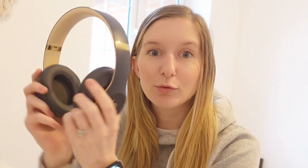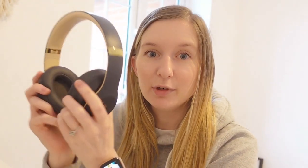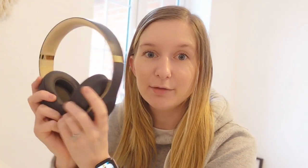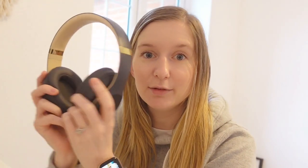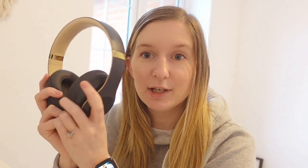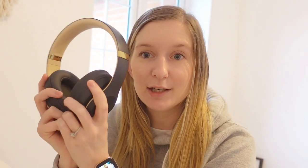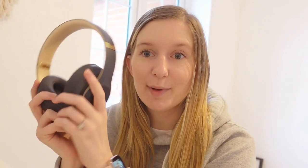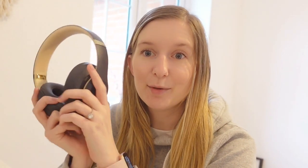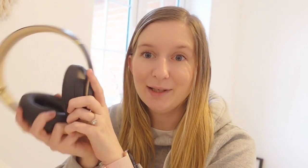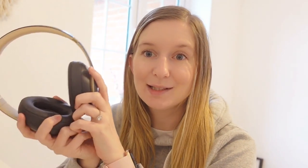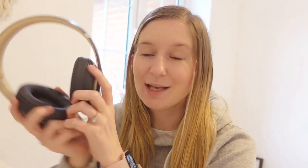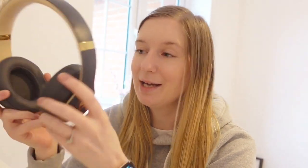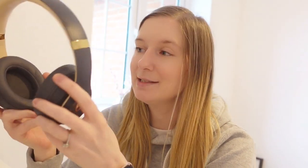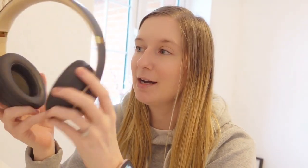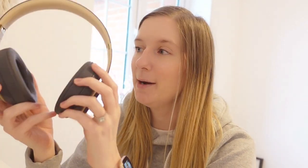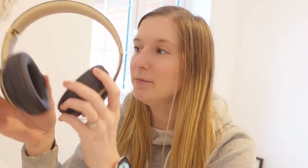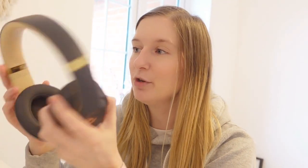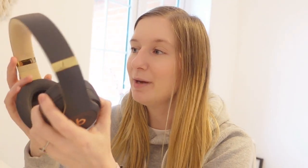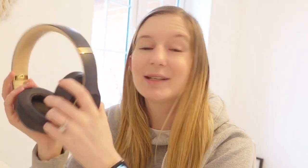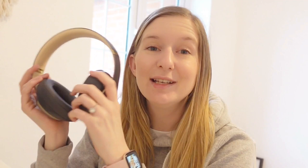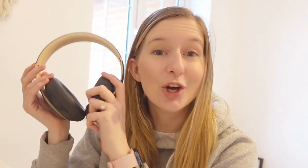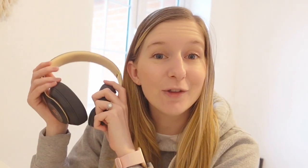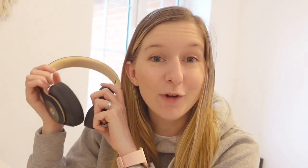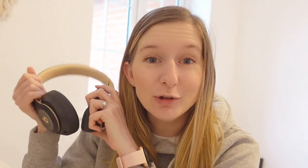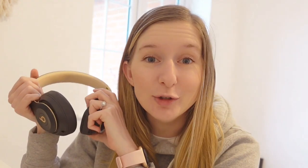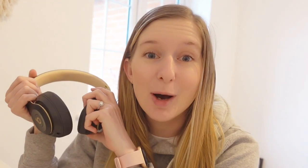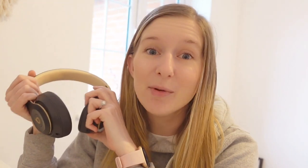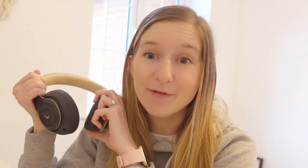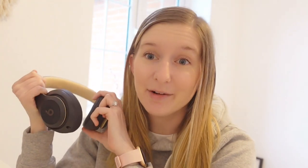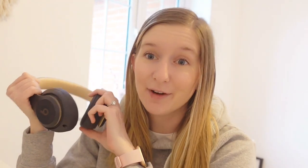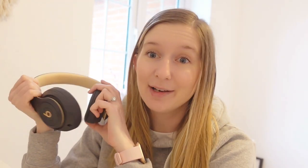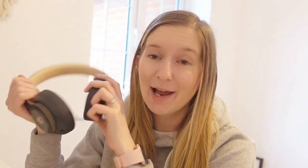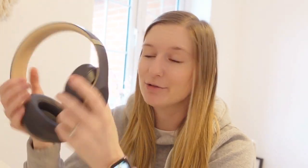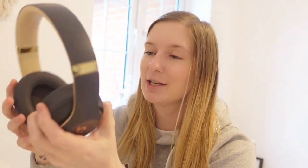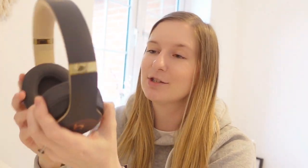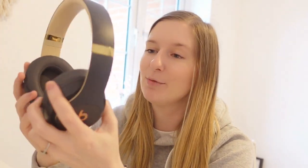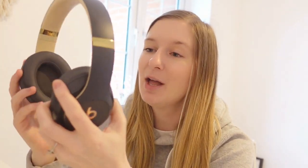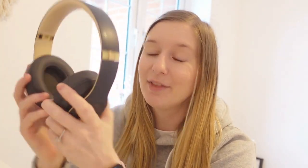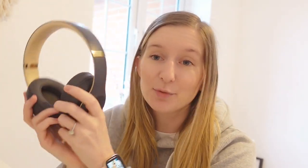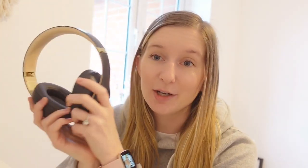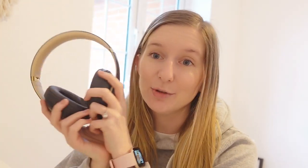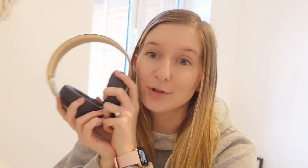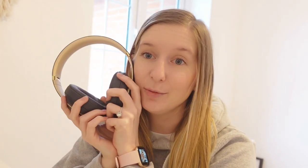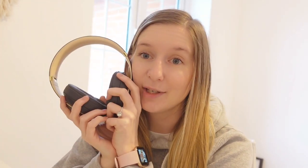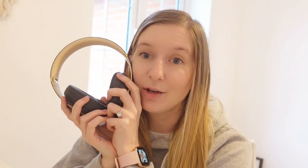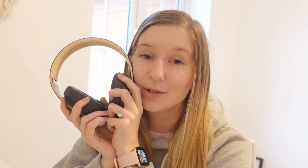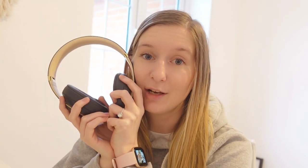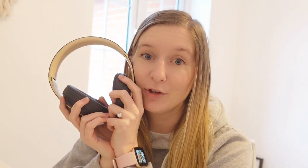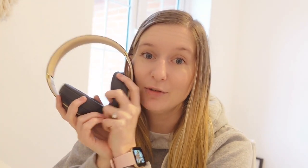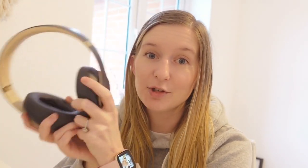really really really high spec beats and you can basically turn the volume up very very loud and so that's what I use to communicate on the telephone so